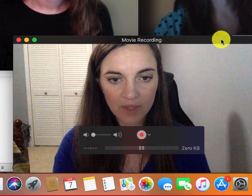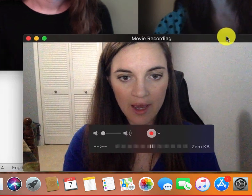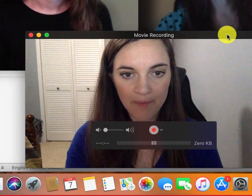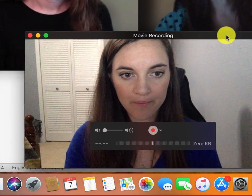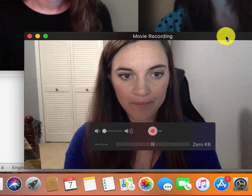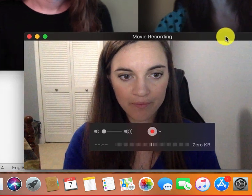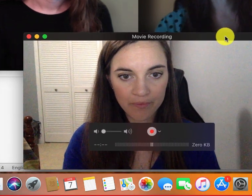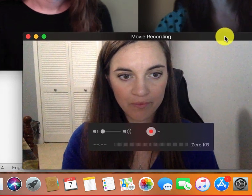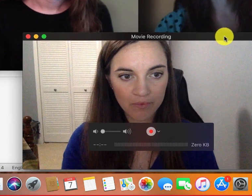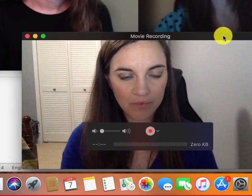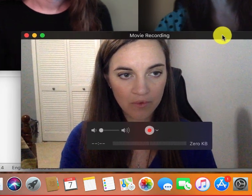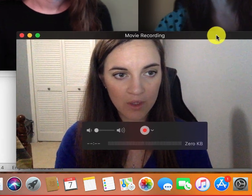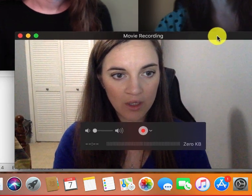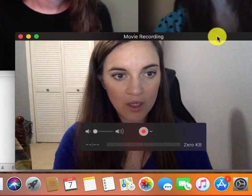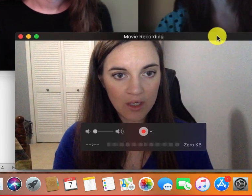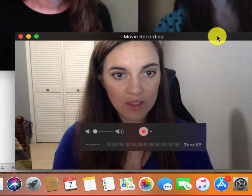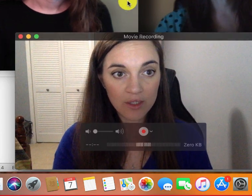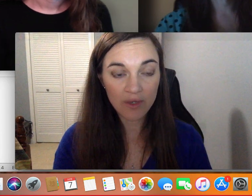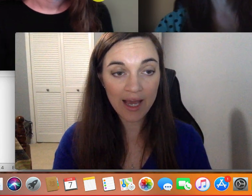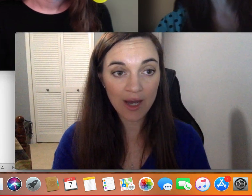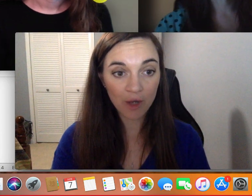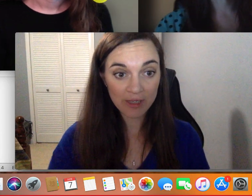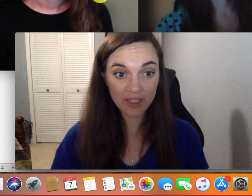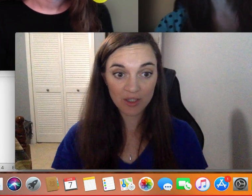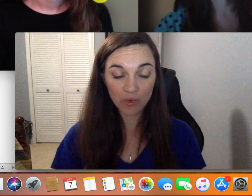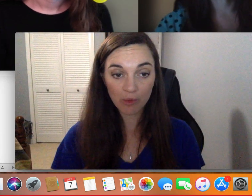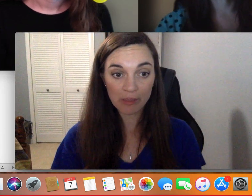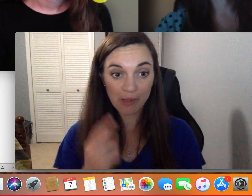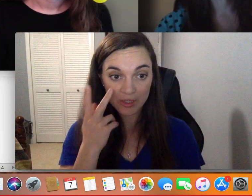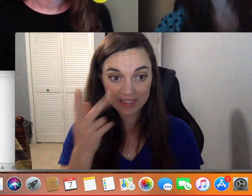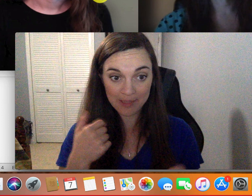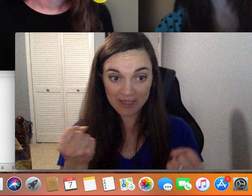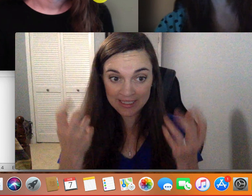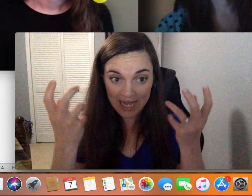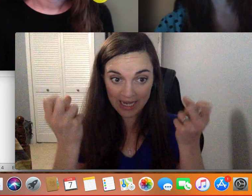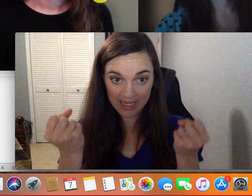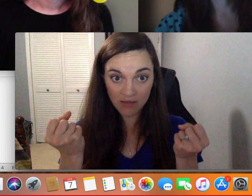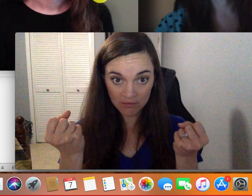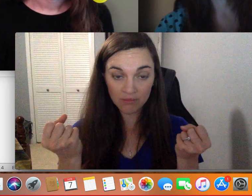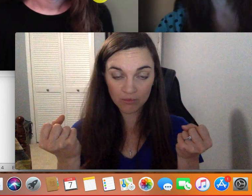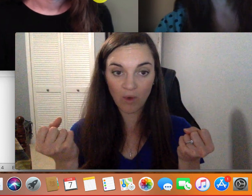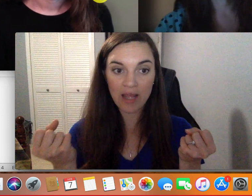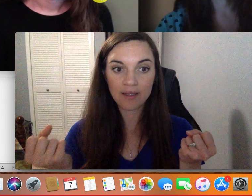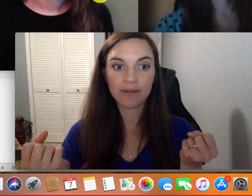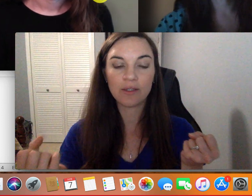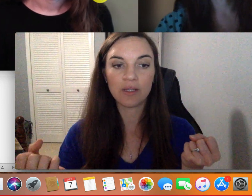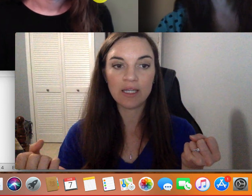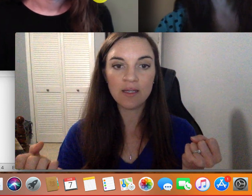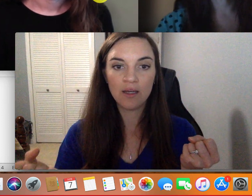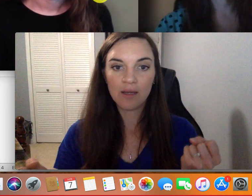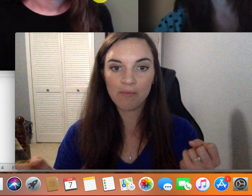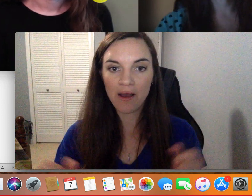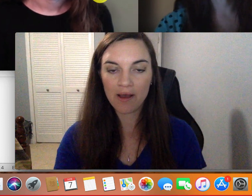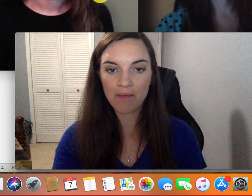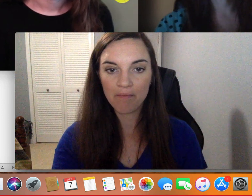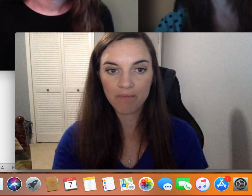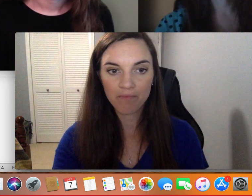Okay. So now my students will be able to see me signing right clearly.